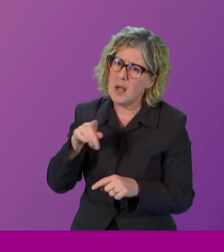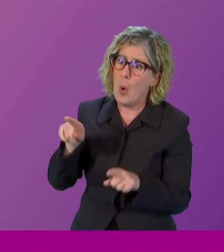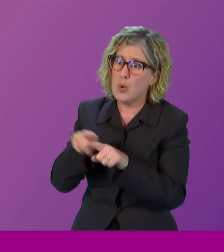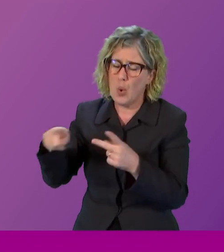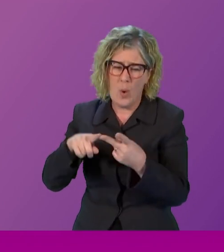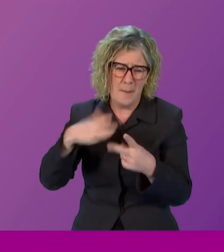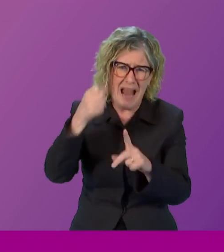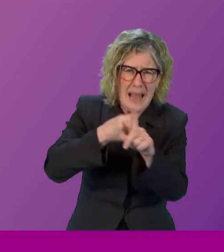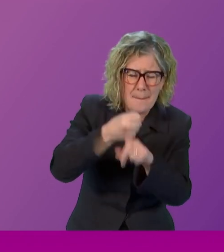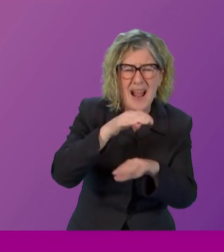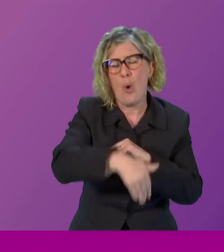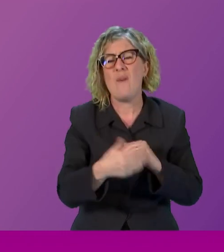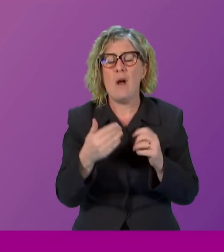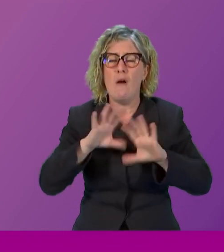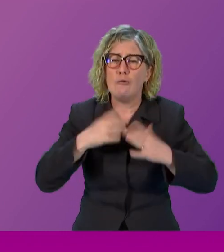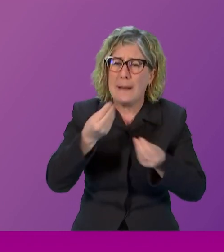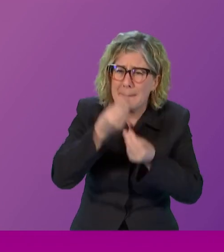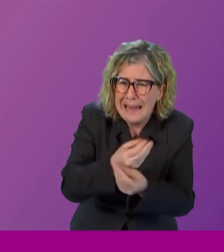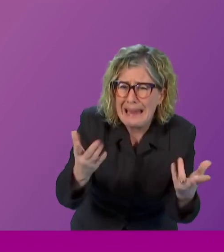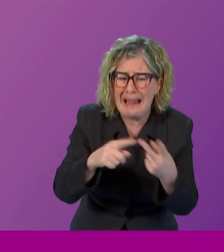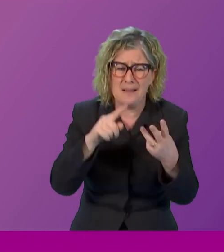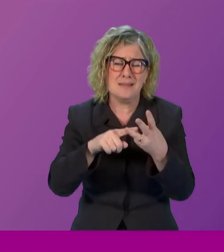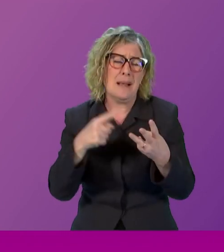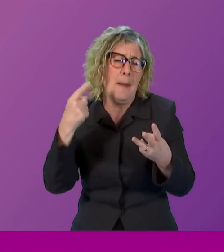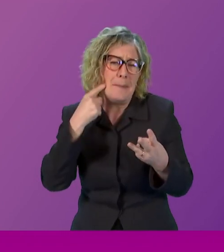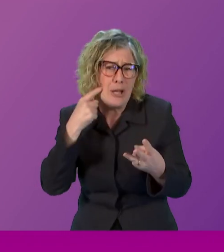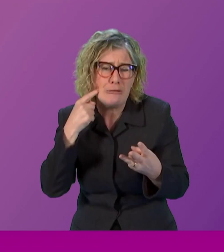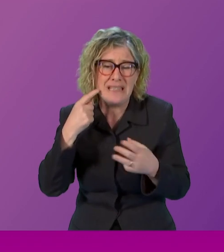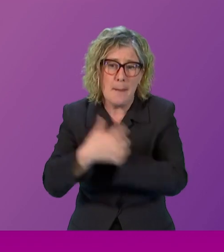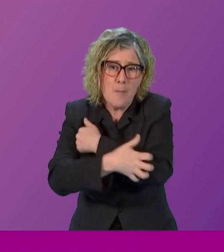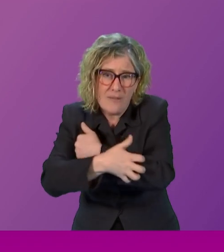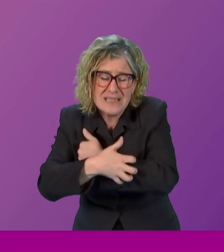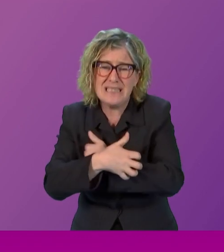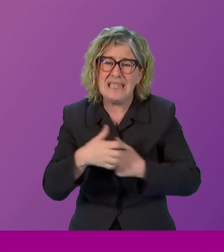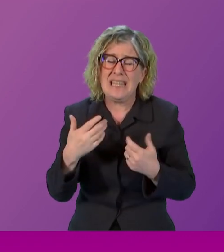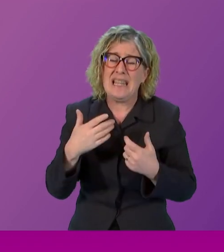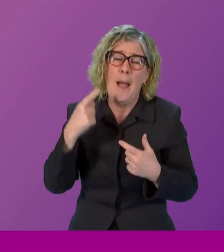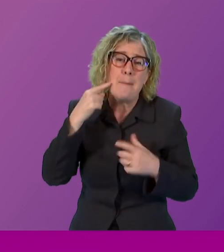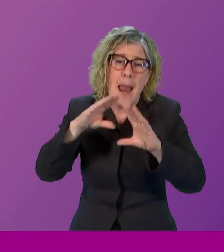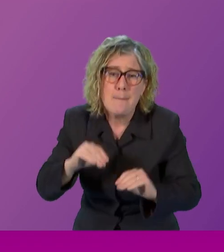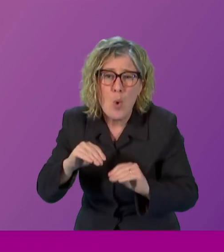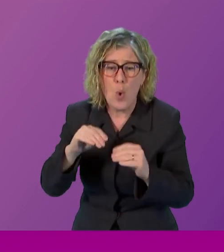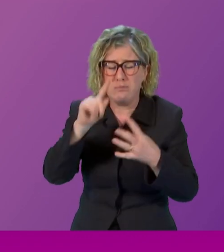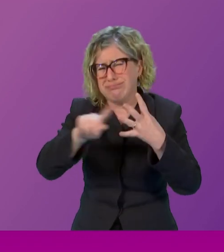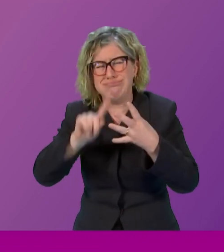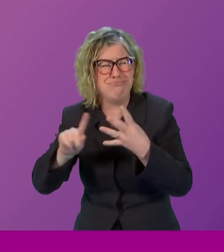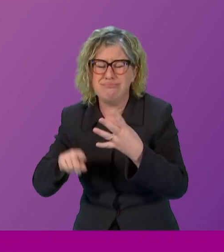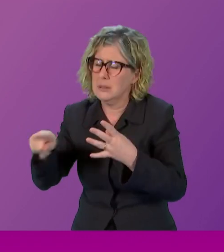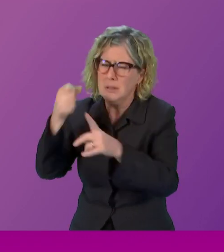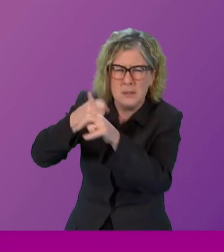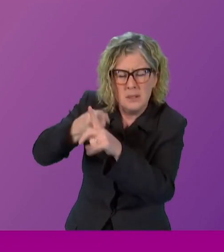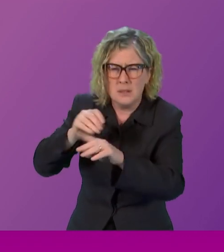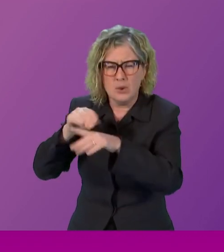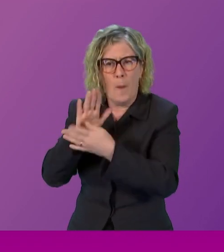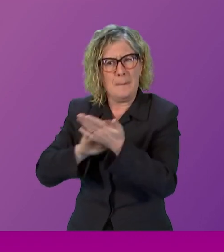school meals and menopause policies to period poverty and child care. And throughout the last 20 years the convention has